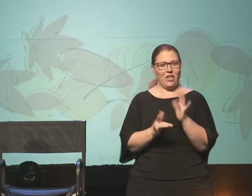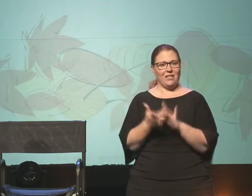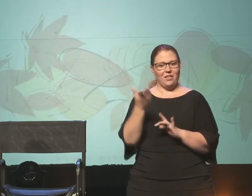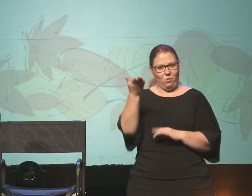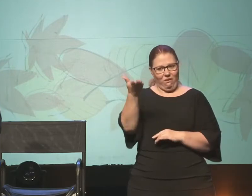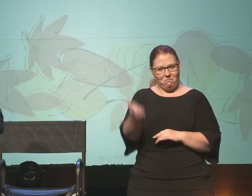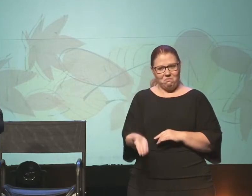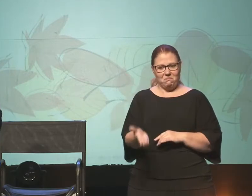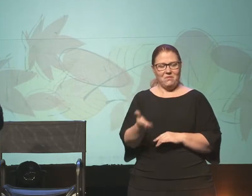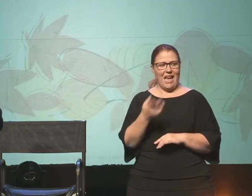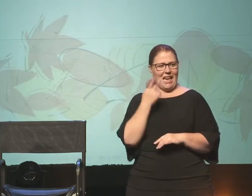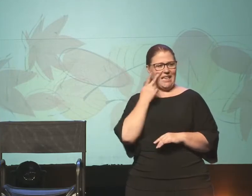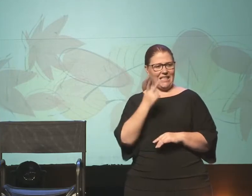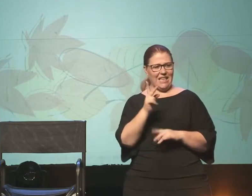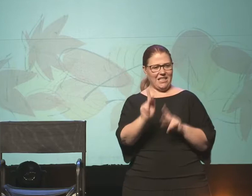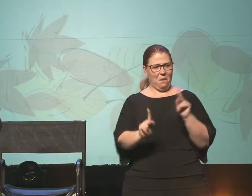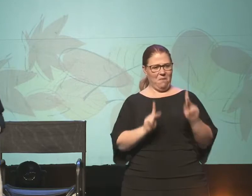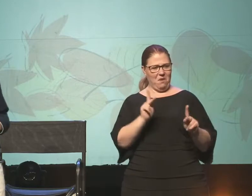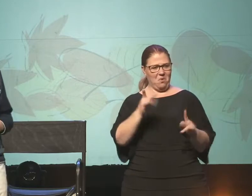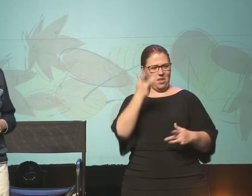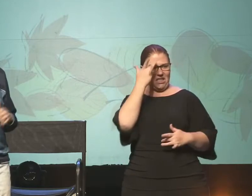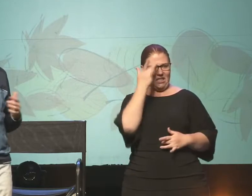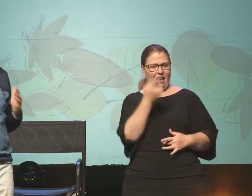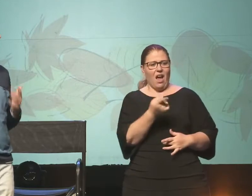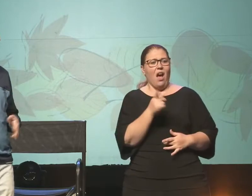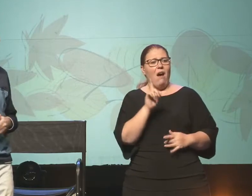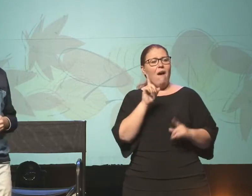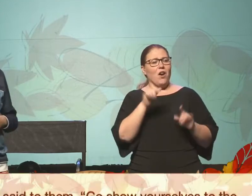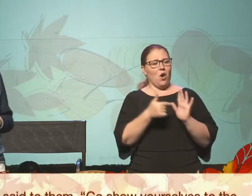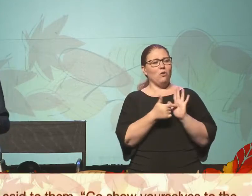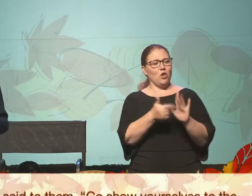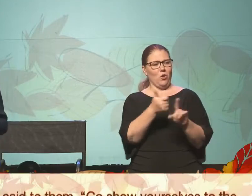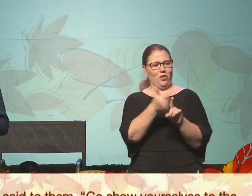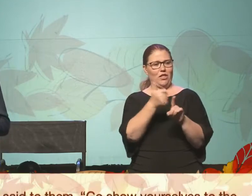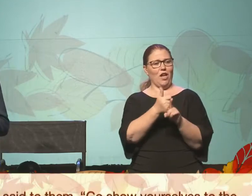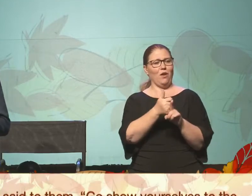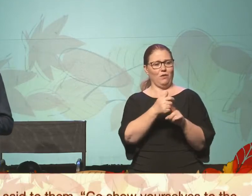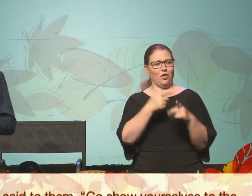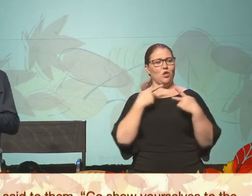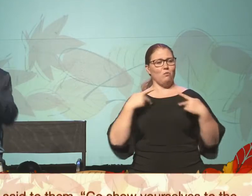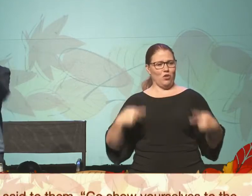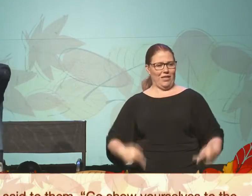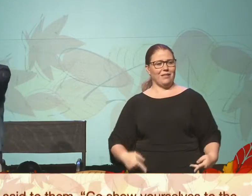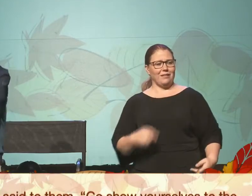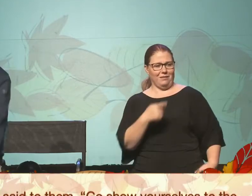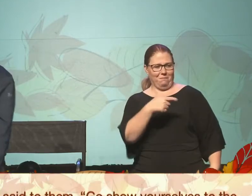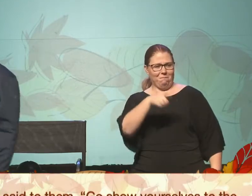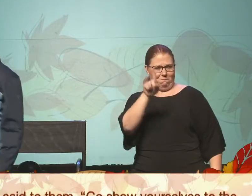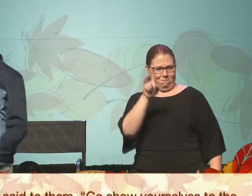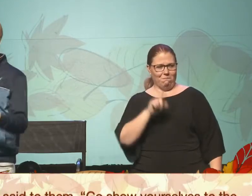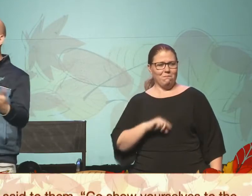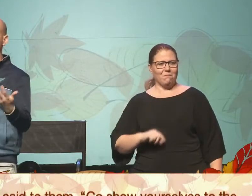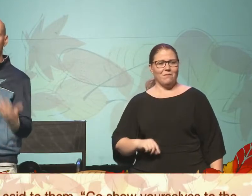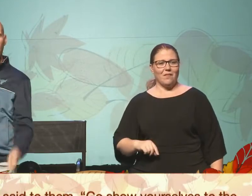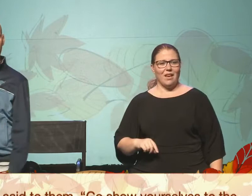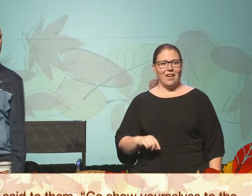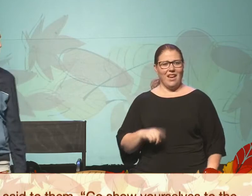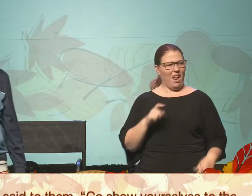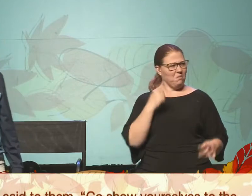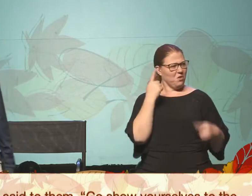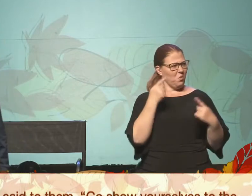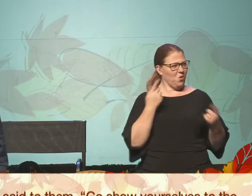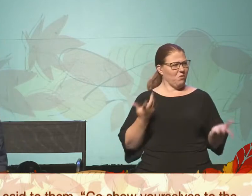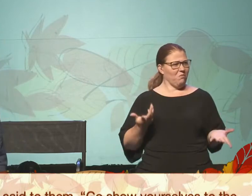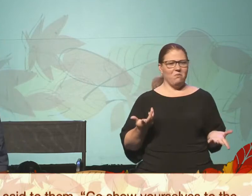sees them, right? And he says to them, go show yourselves to the priests. Go show yourselves to the priests. And I just have to wonder,